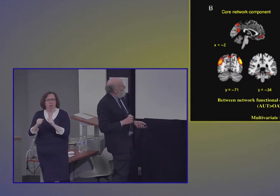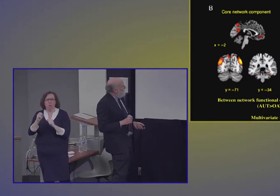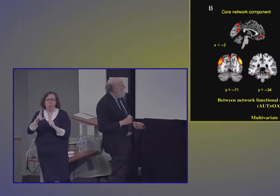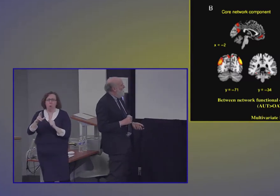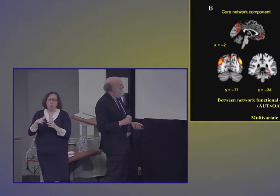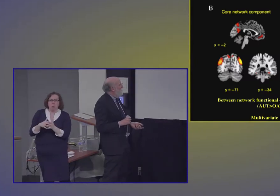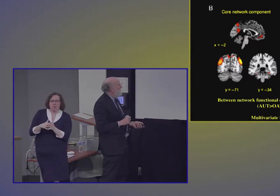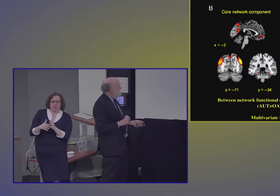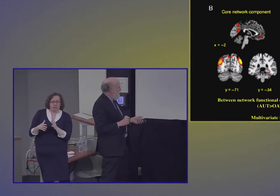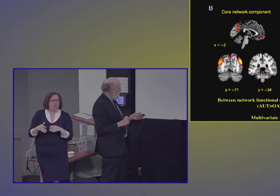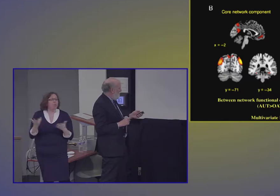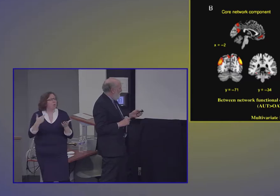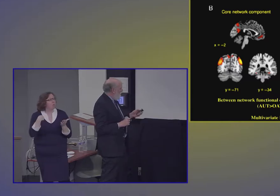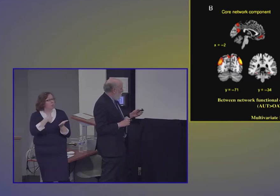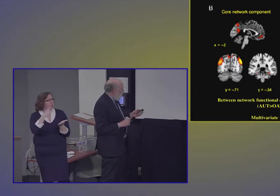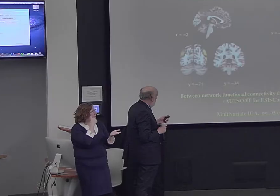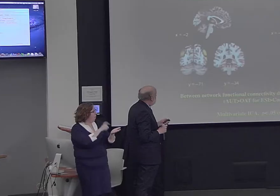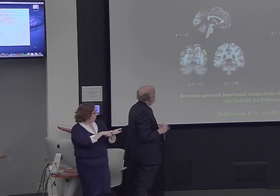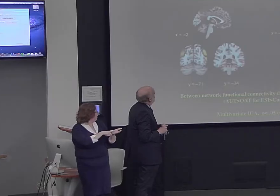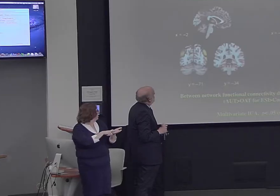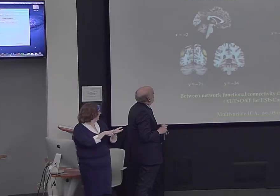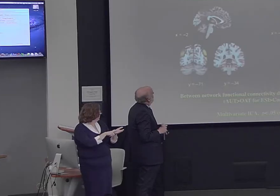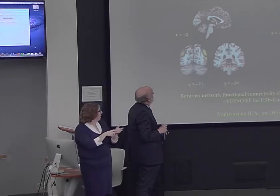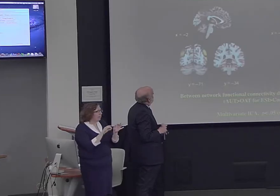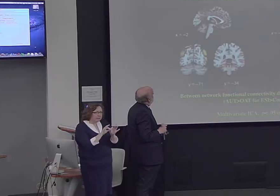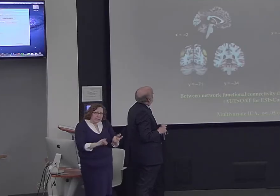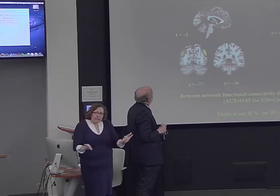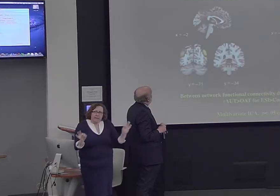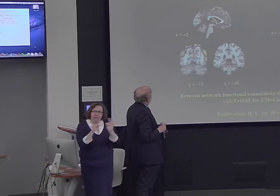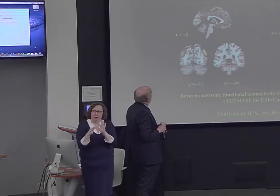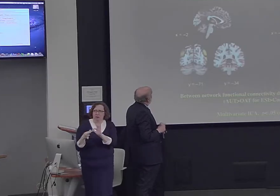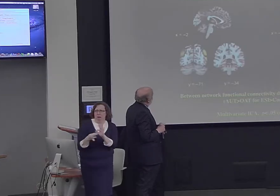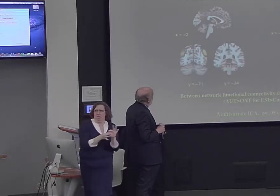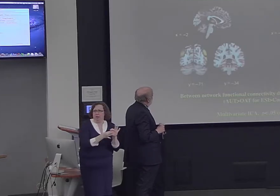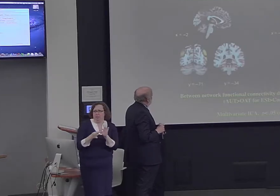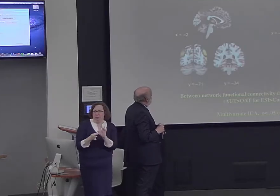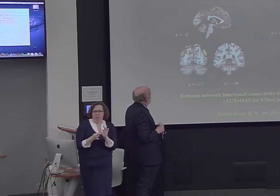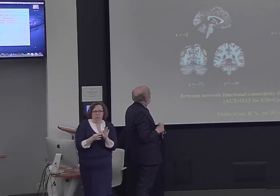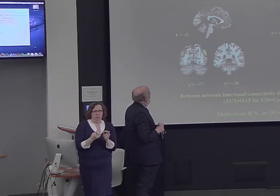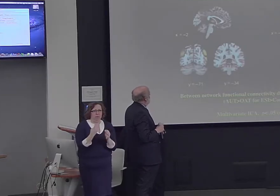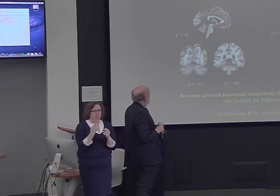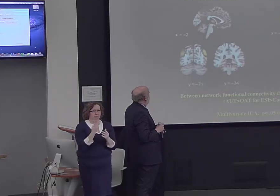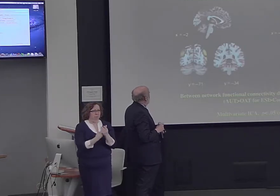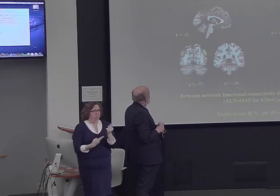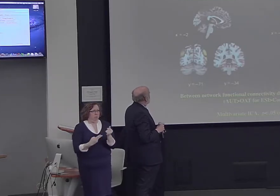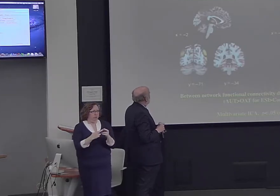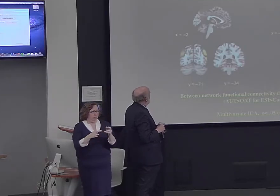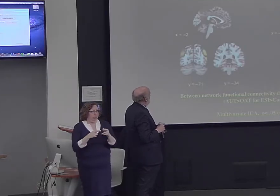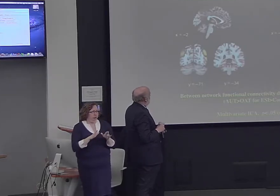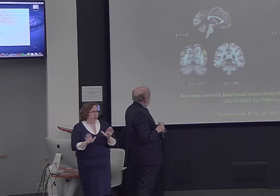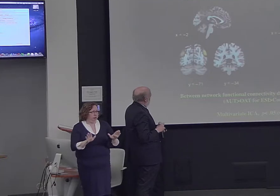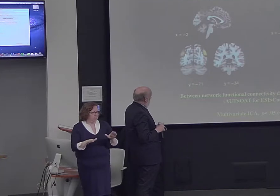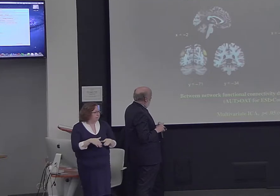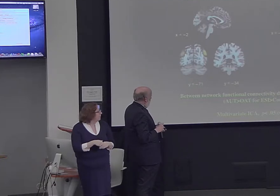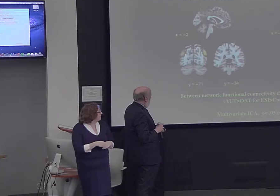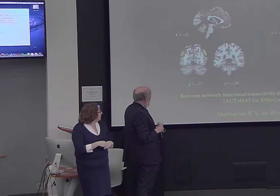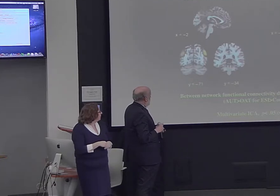found is that there was significant connectivity, but the important point is that there was